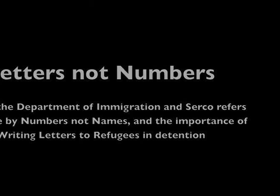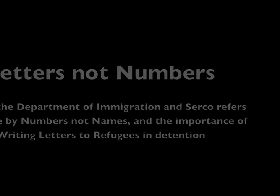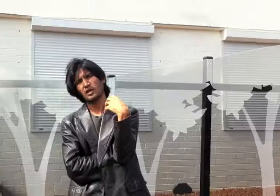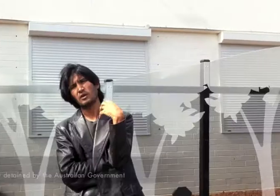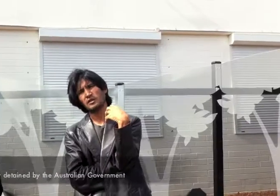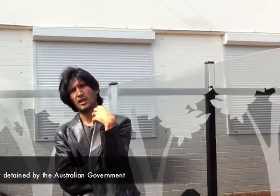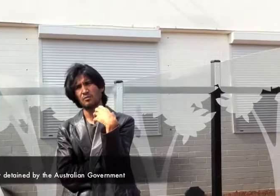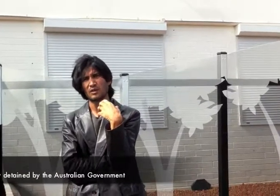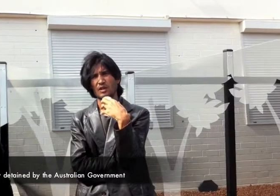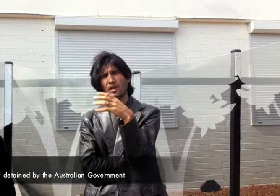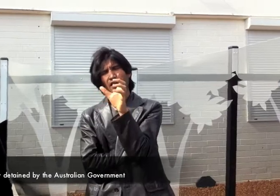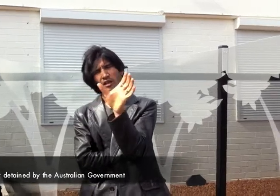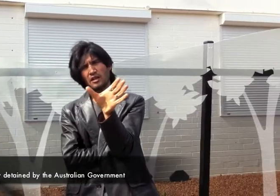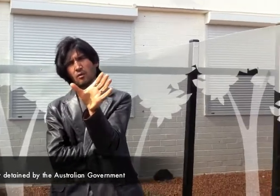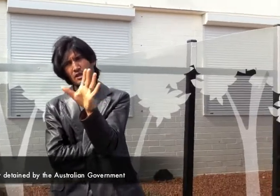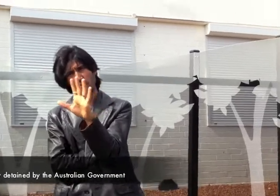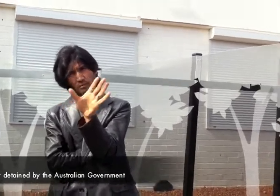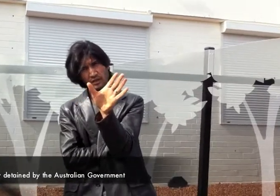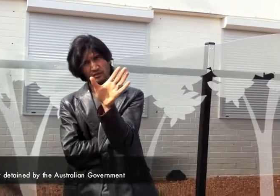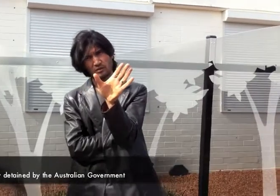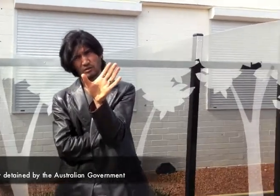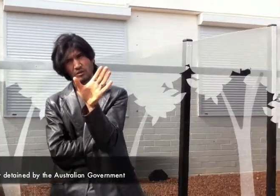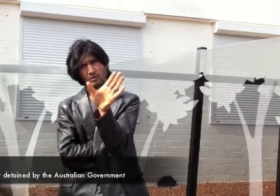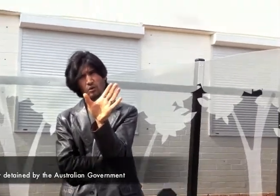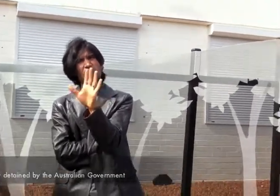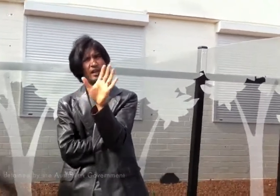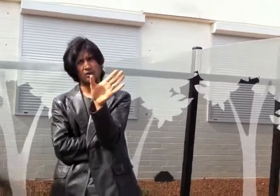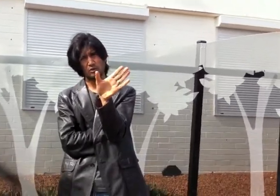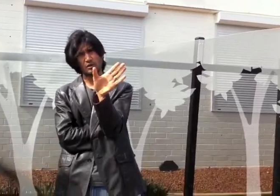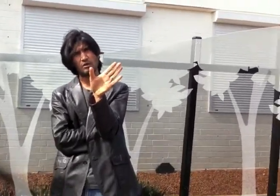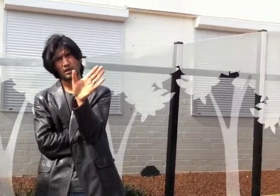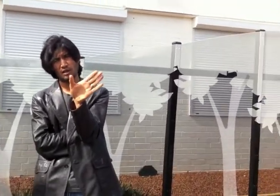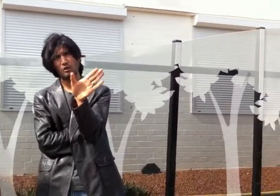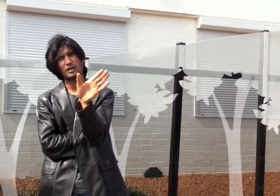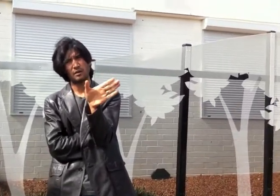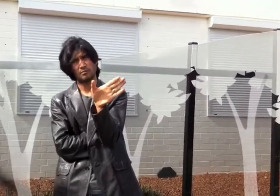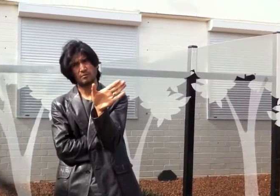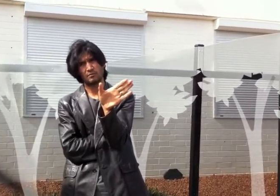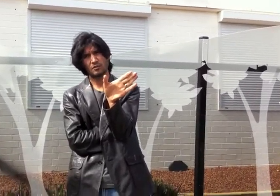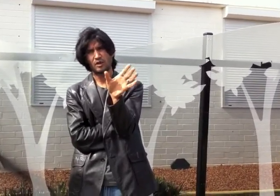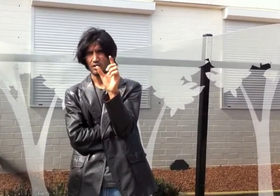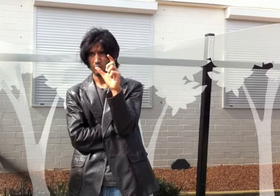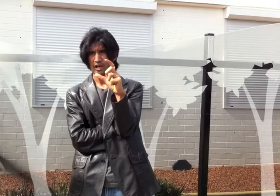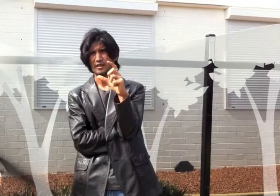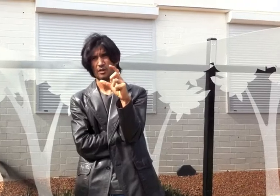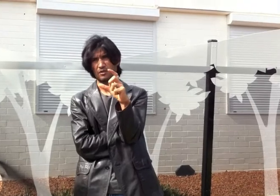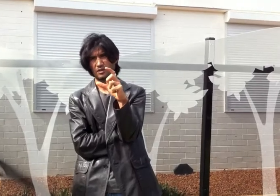In our time, name was forbidden. We weren't allowed to use our name. We had a number.